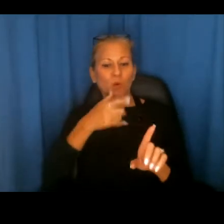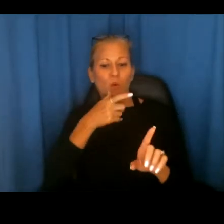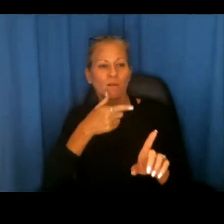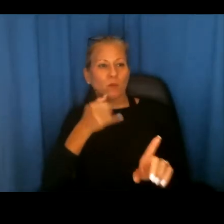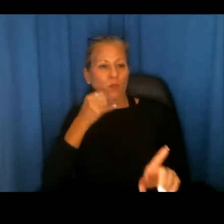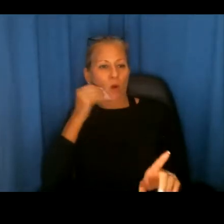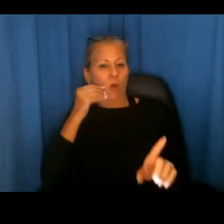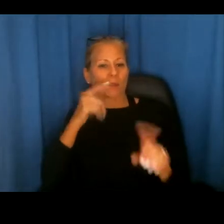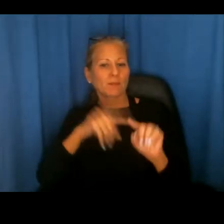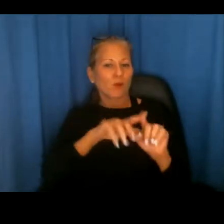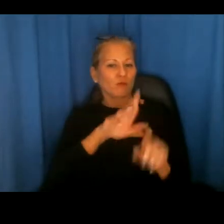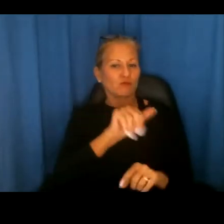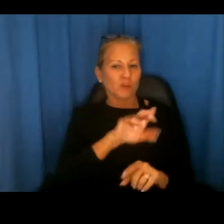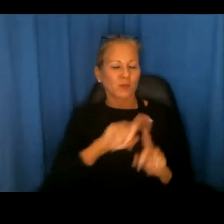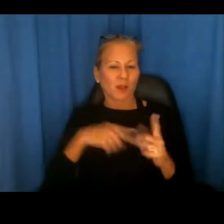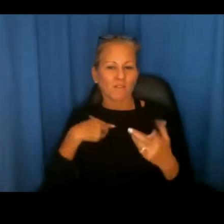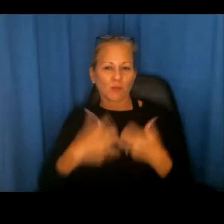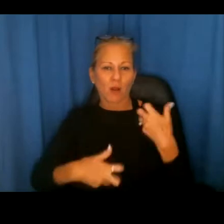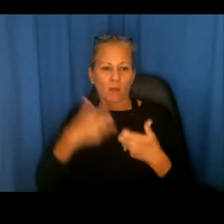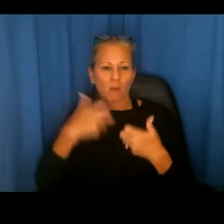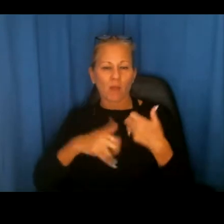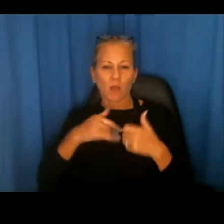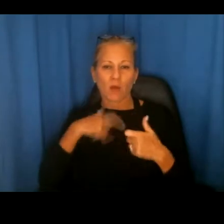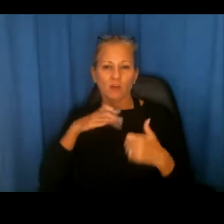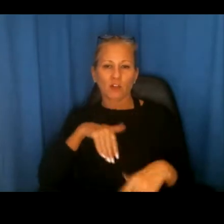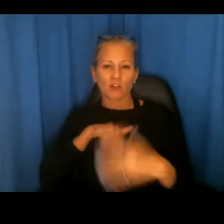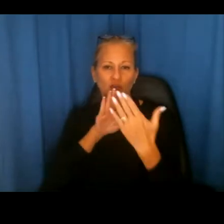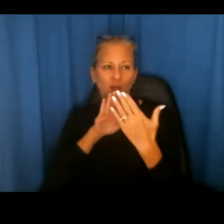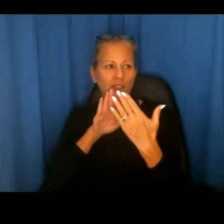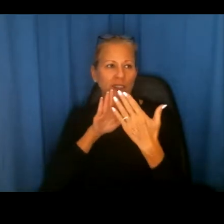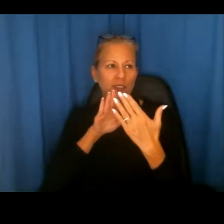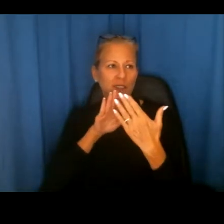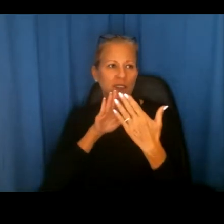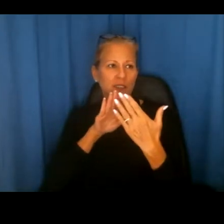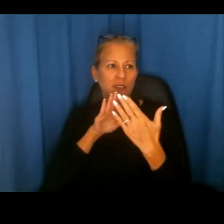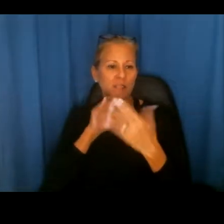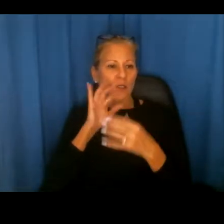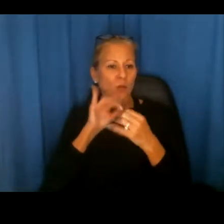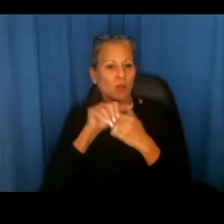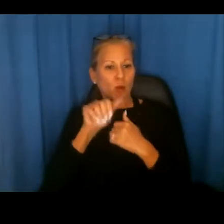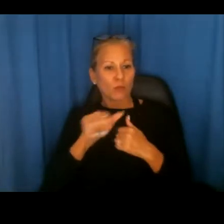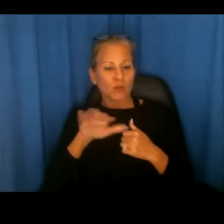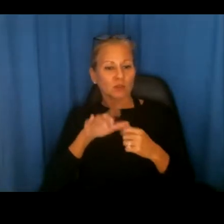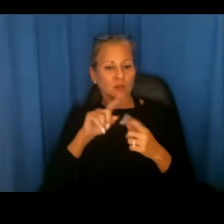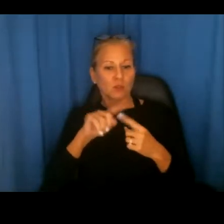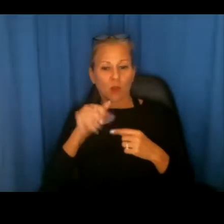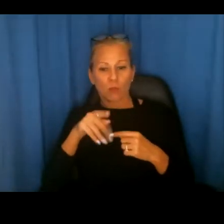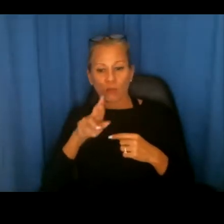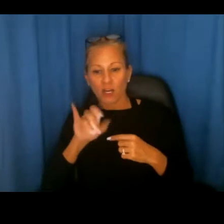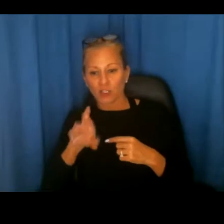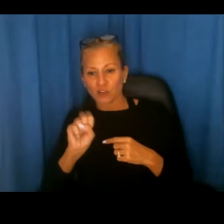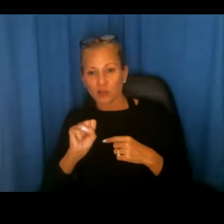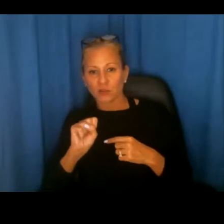And so we have a problem that we need to address there in terms of appraisers and whether appraisers, uh,